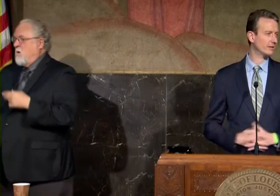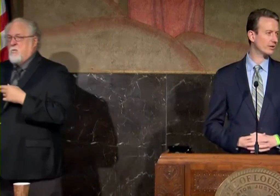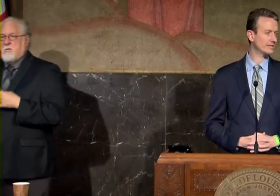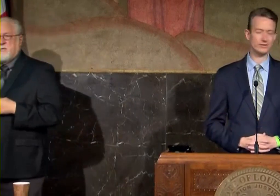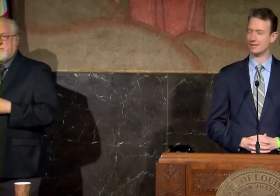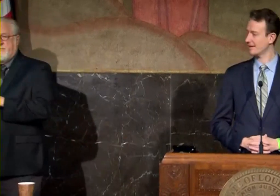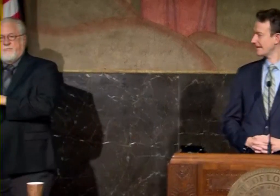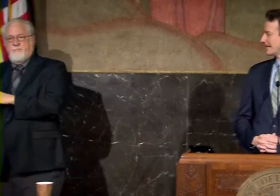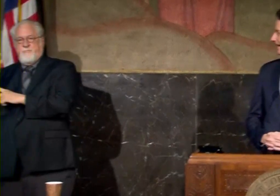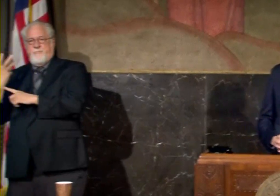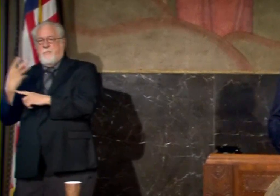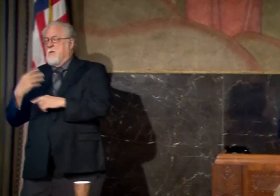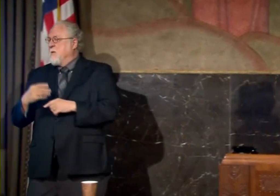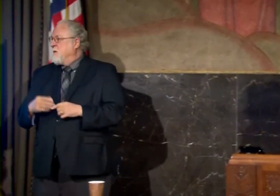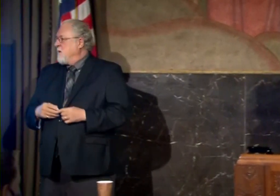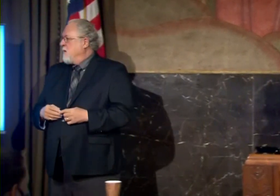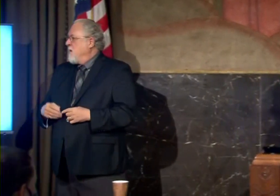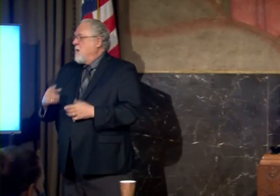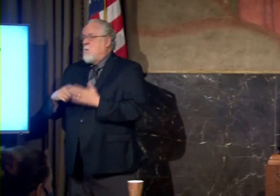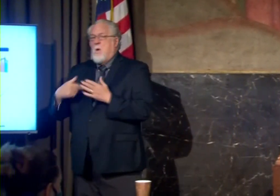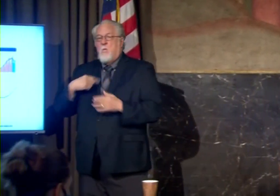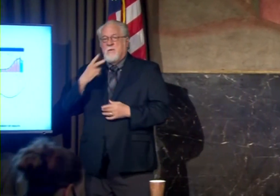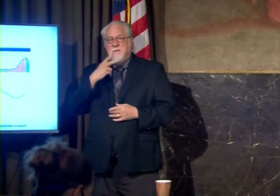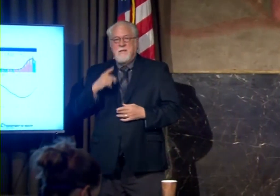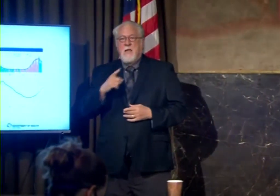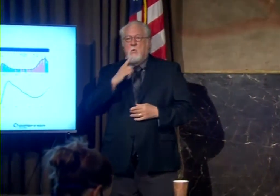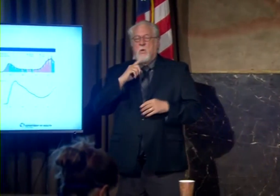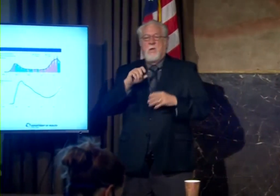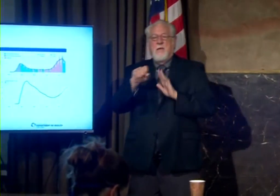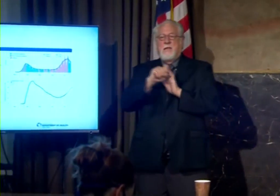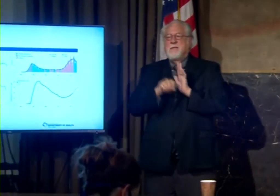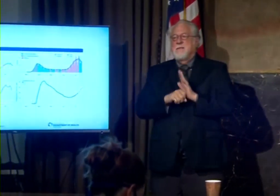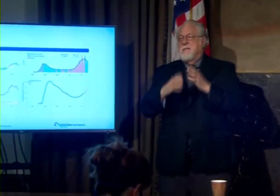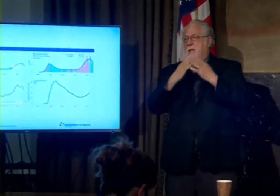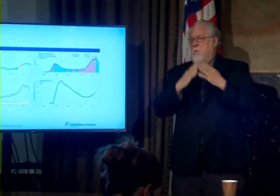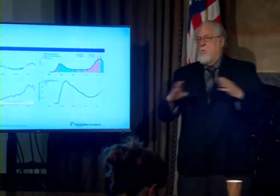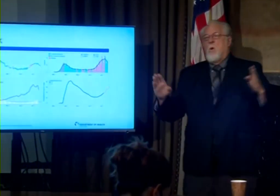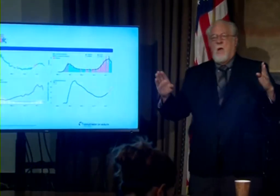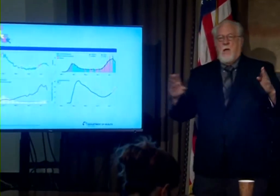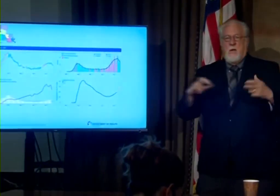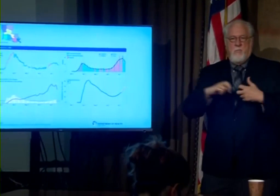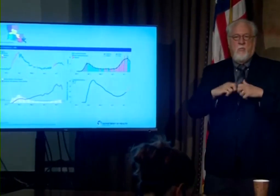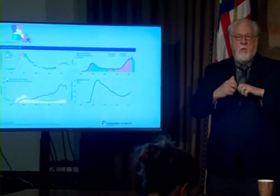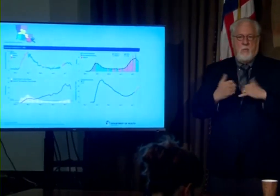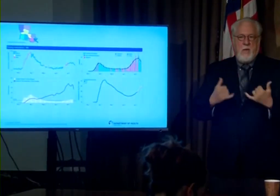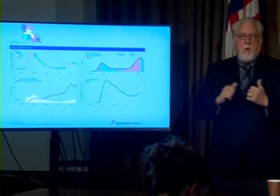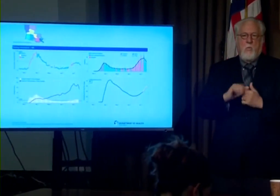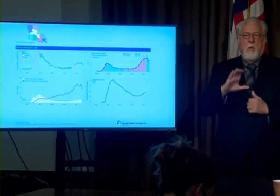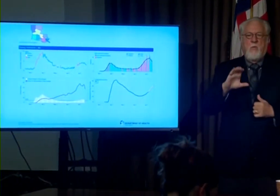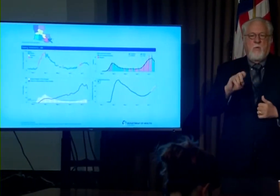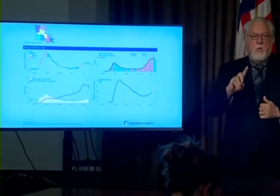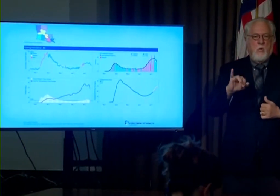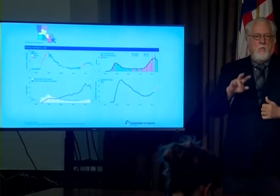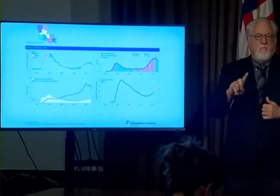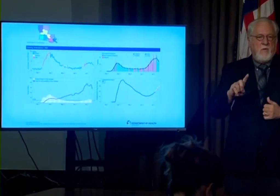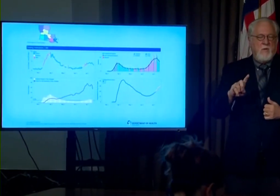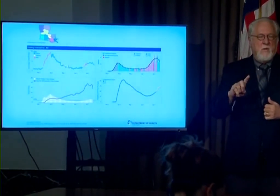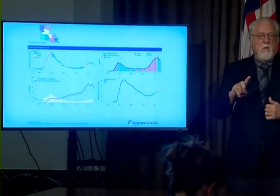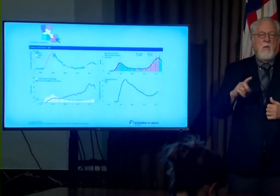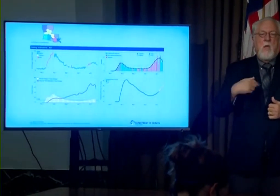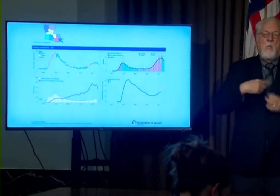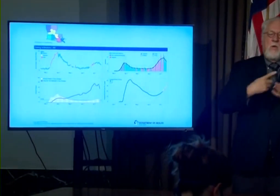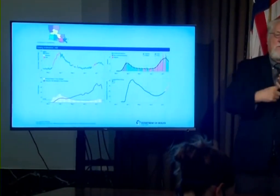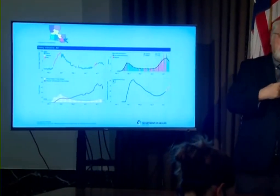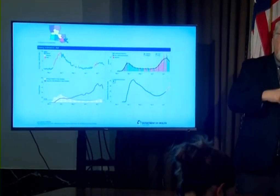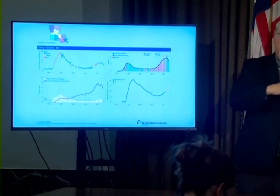our gating criteria what we're seeing is really a statewide issue at this point with COVID we've talked about regions